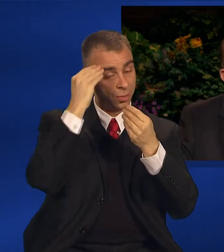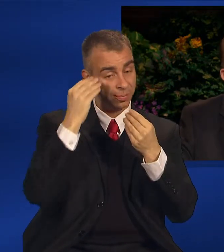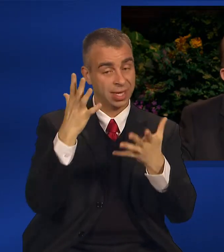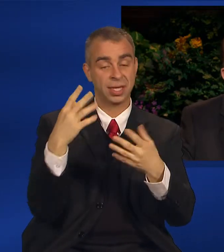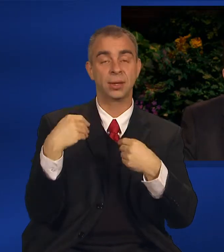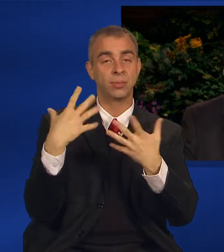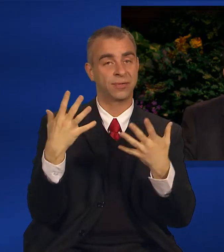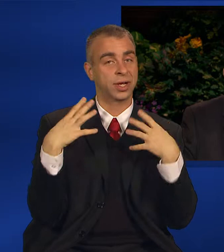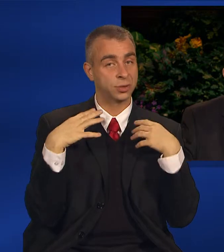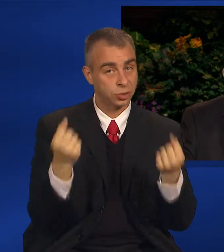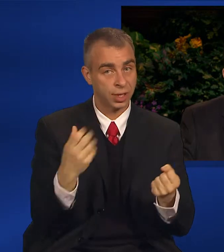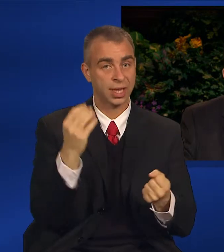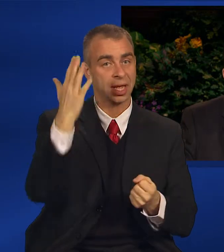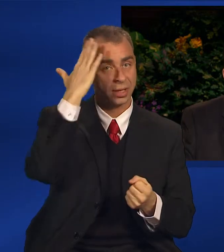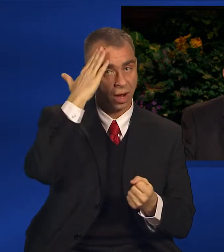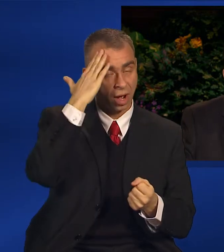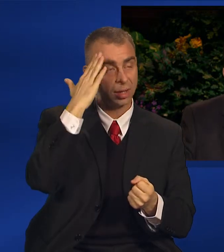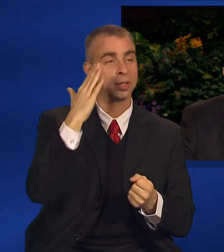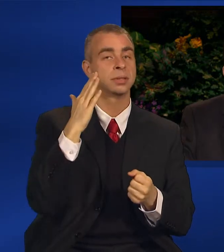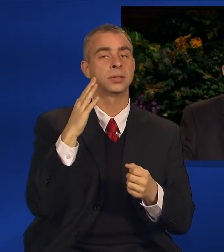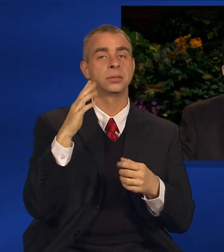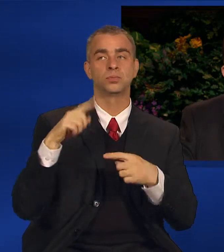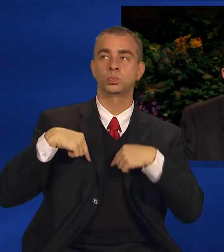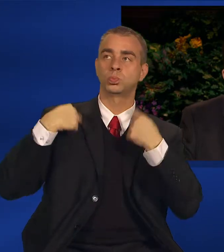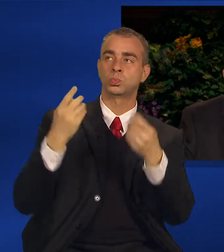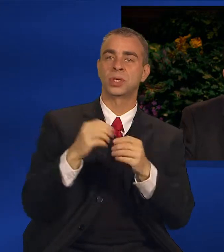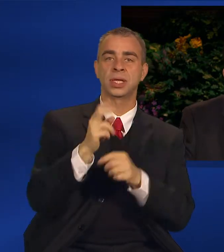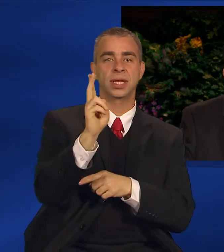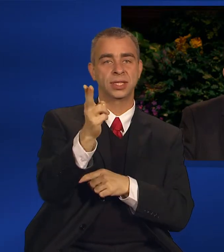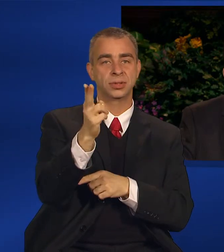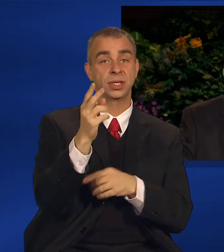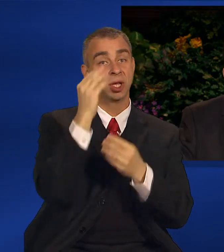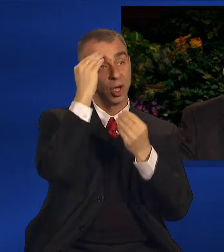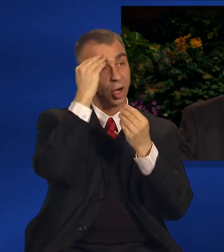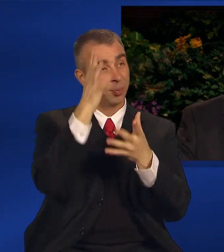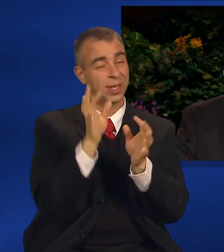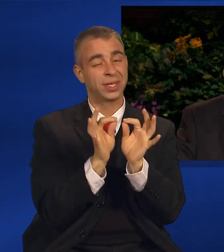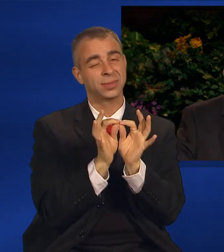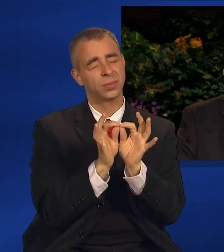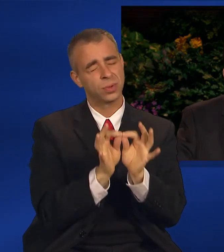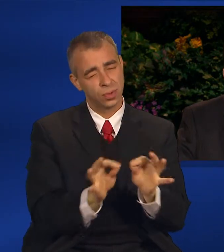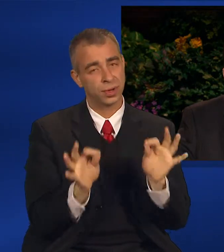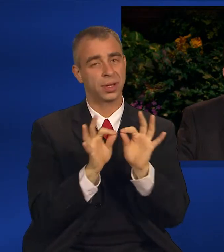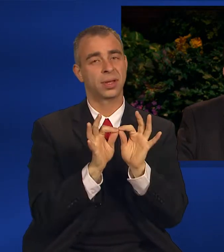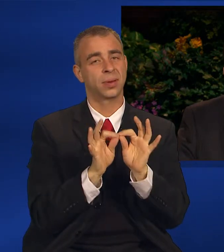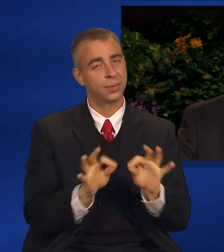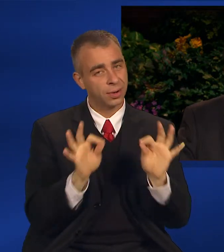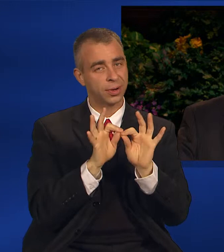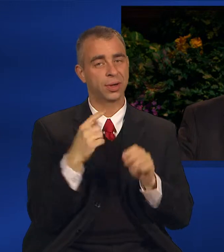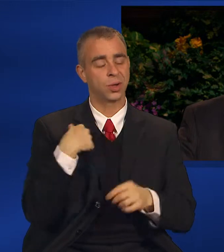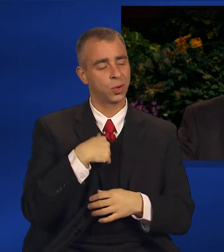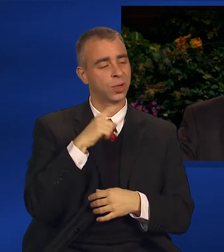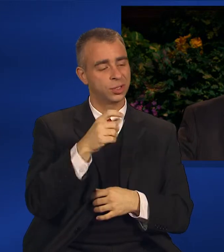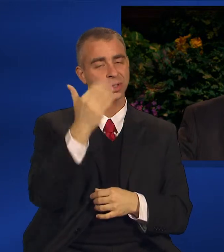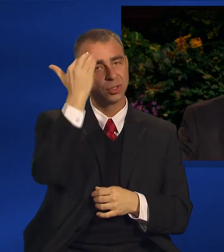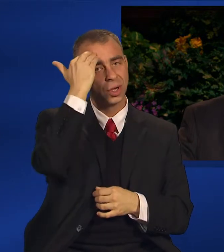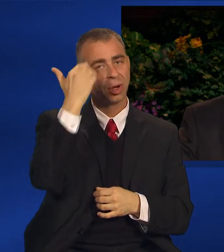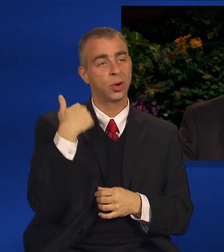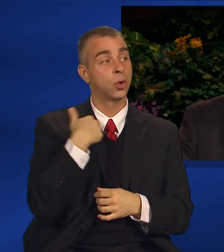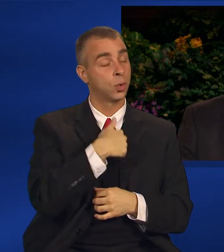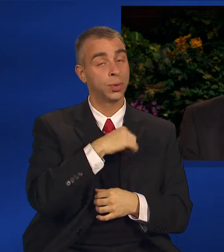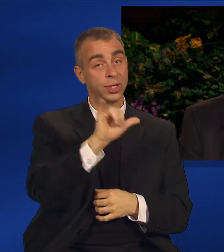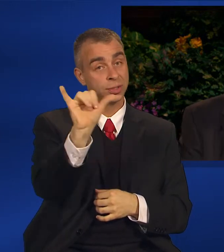throughout the ages. It is essential for us to realize that we as well